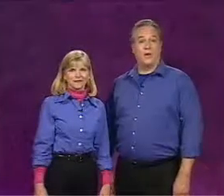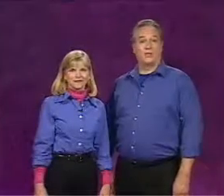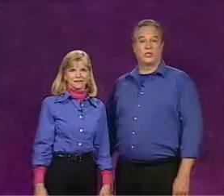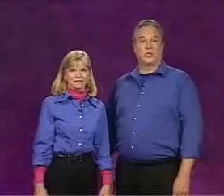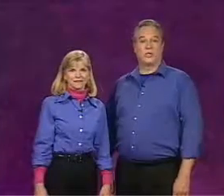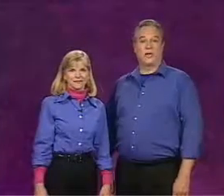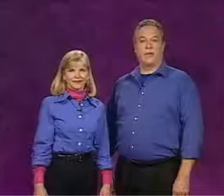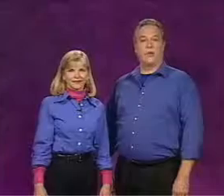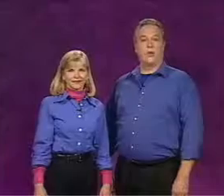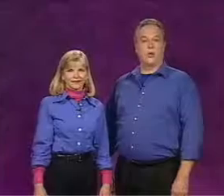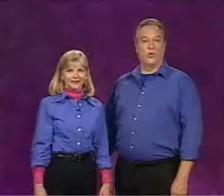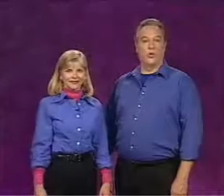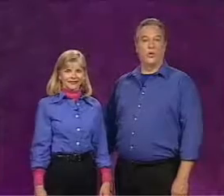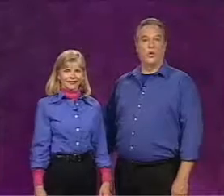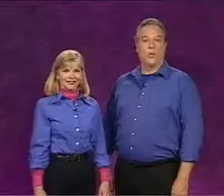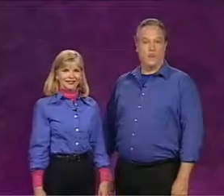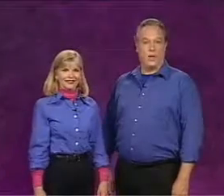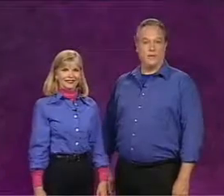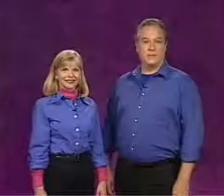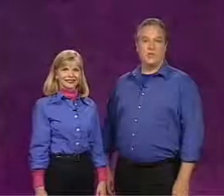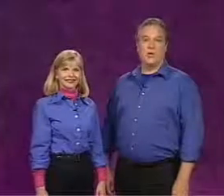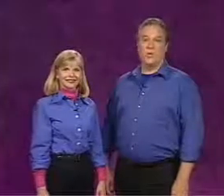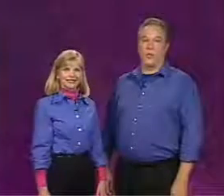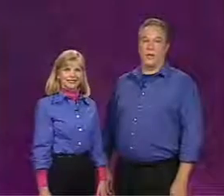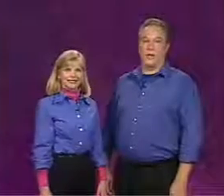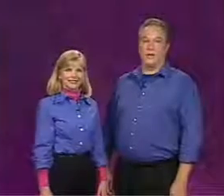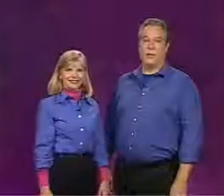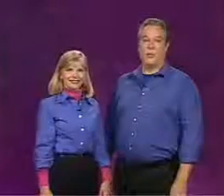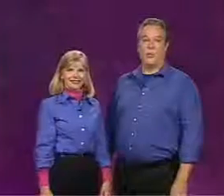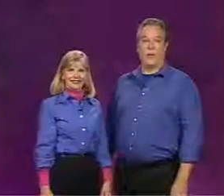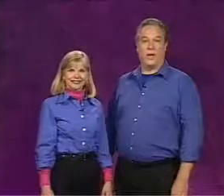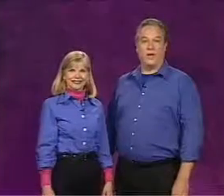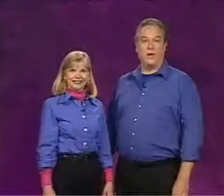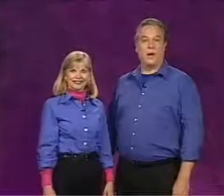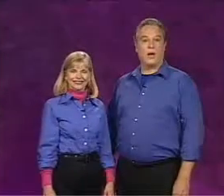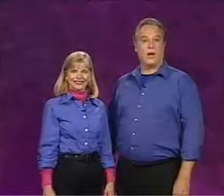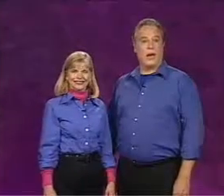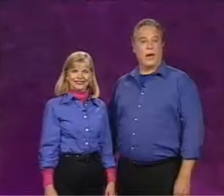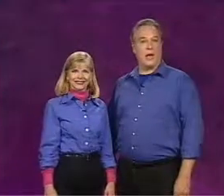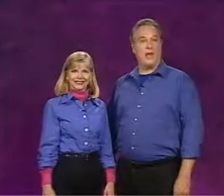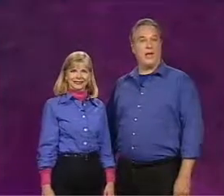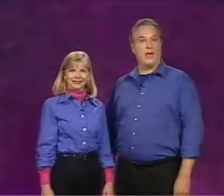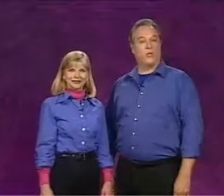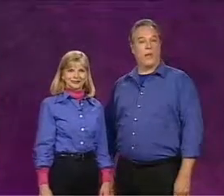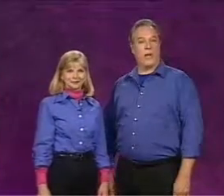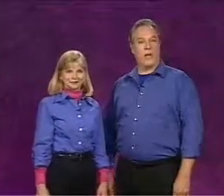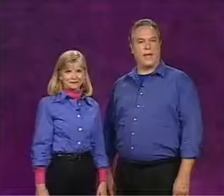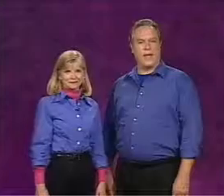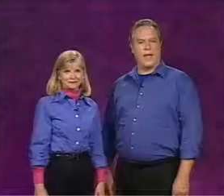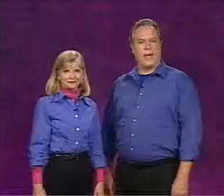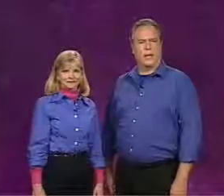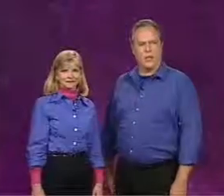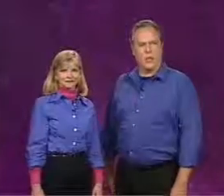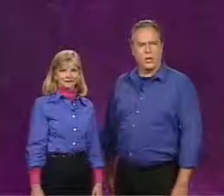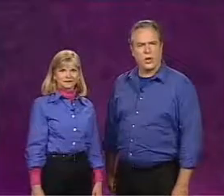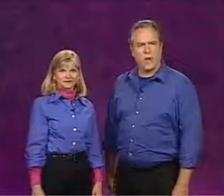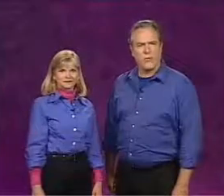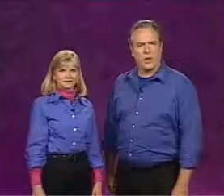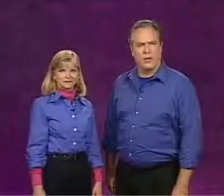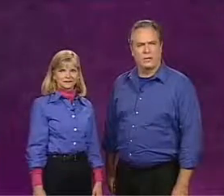questions beginning with who what when where how and why and lower your eyebrows